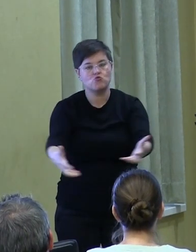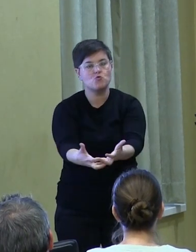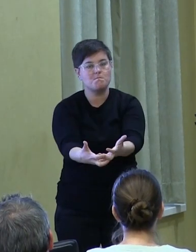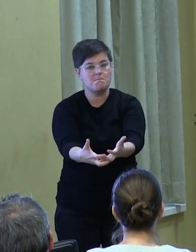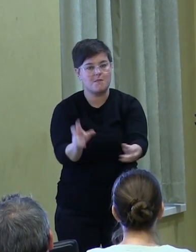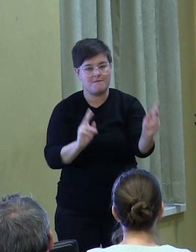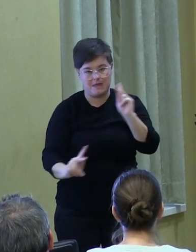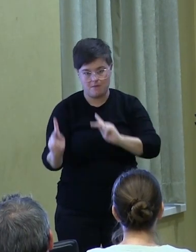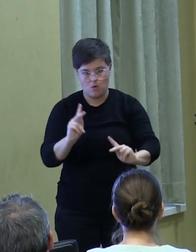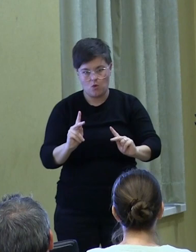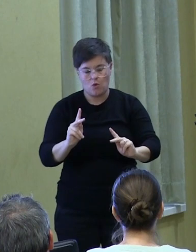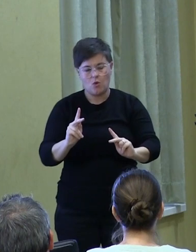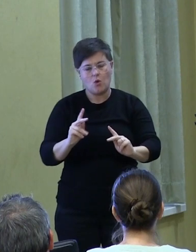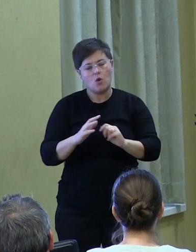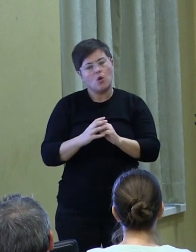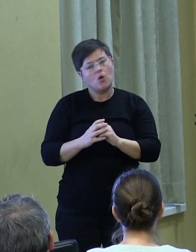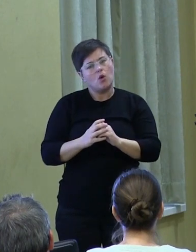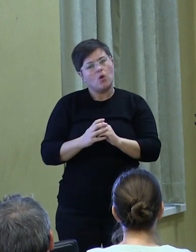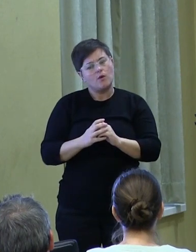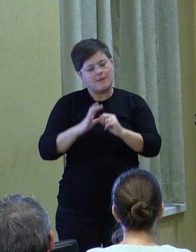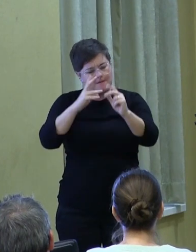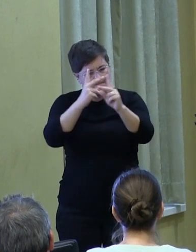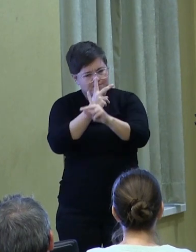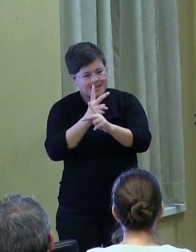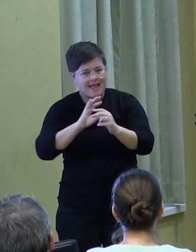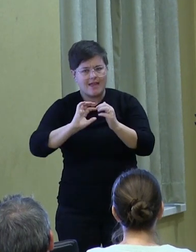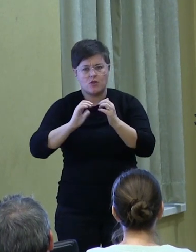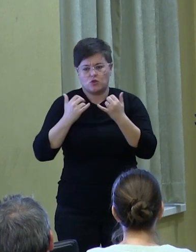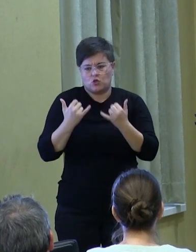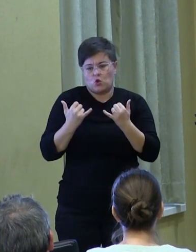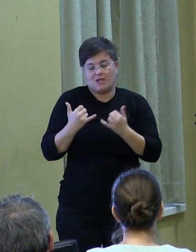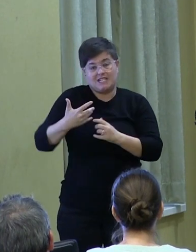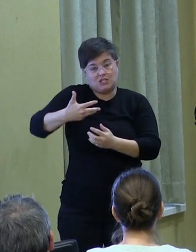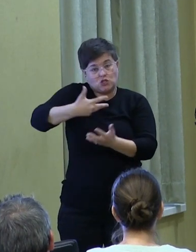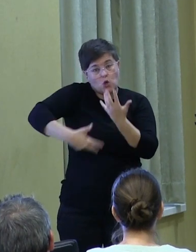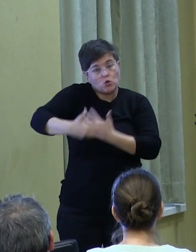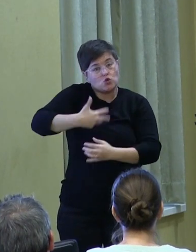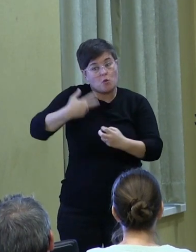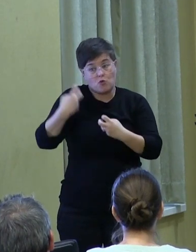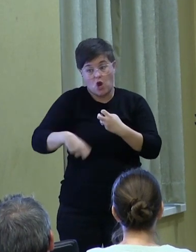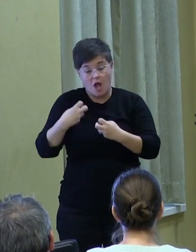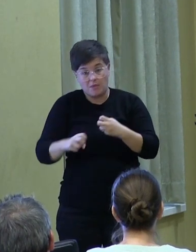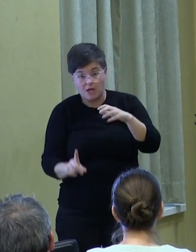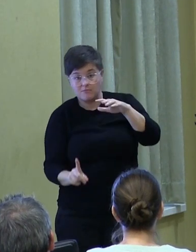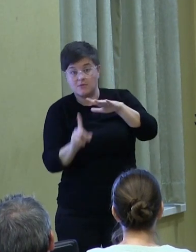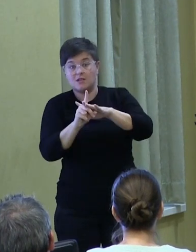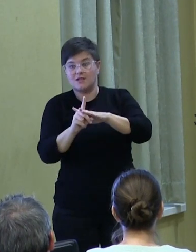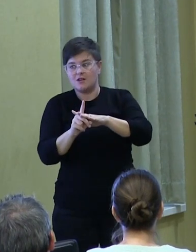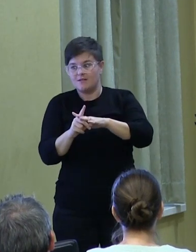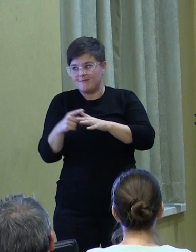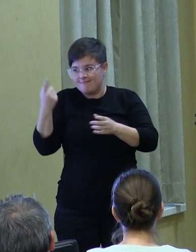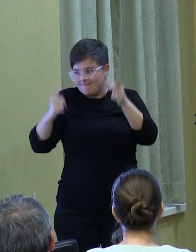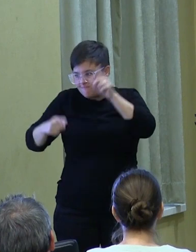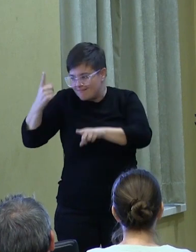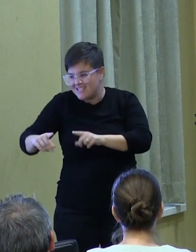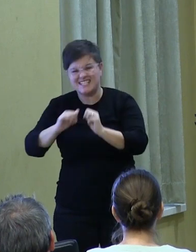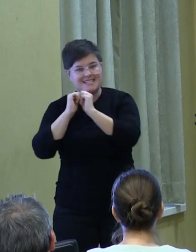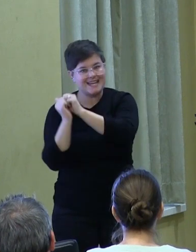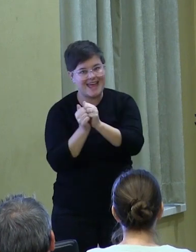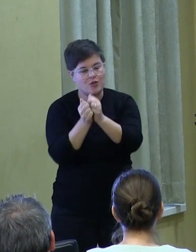arise to solve those current social problems, to achieve common goods together.